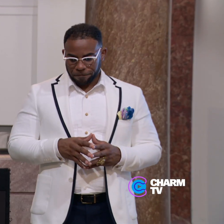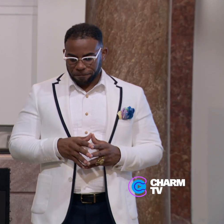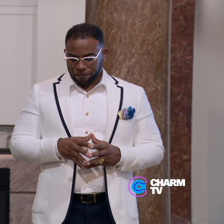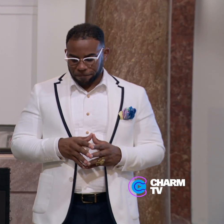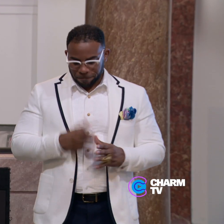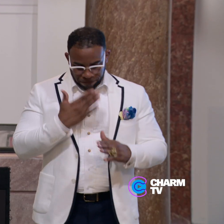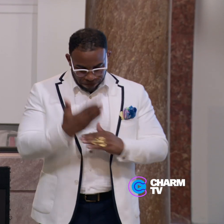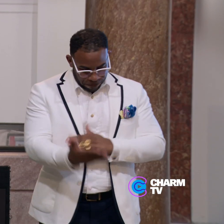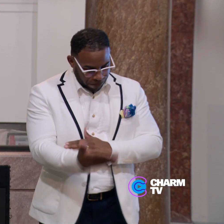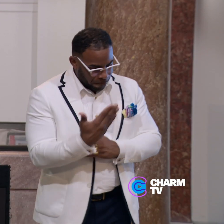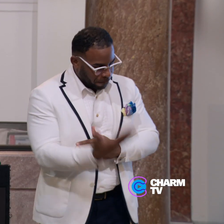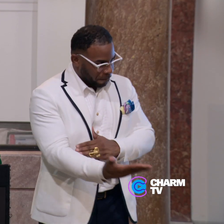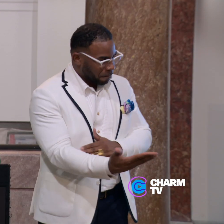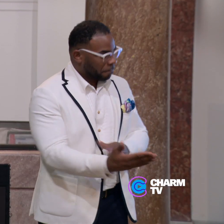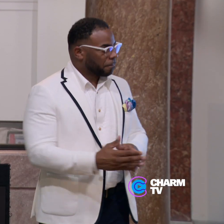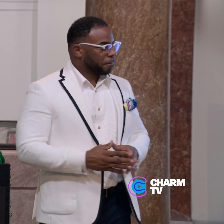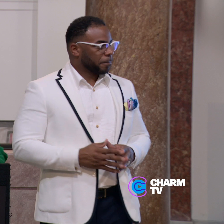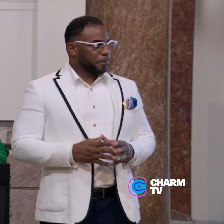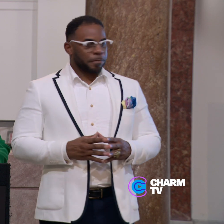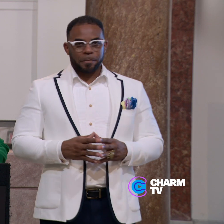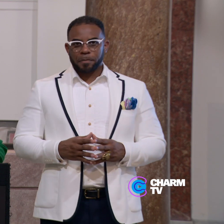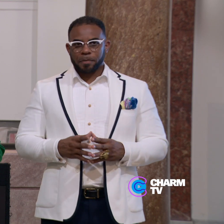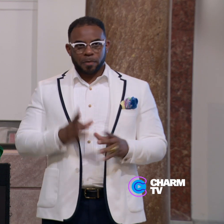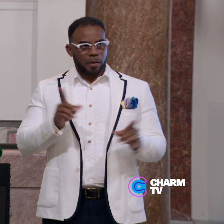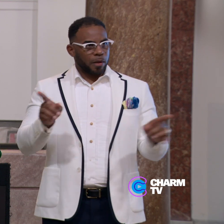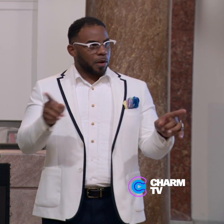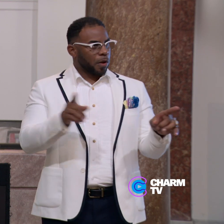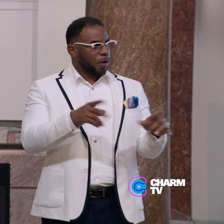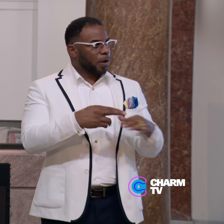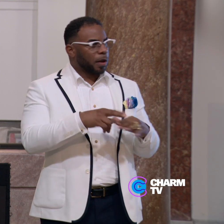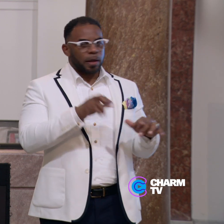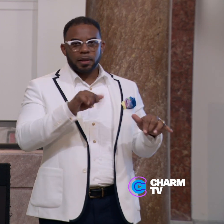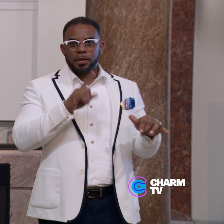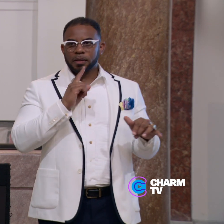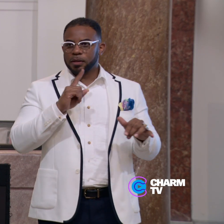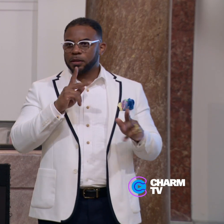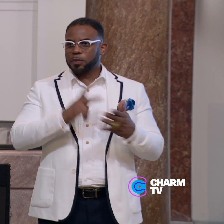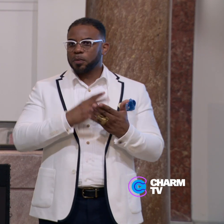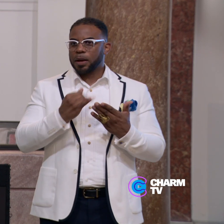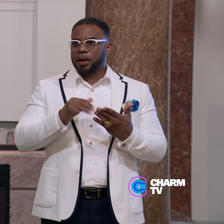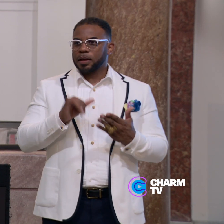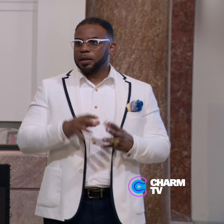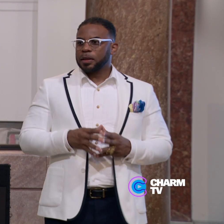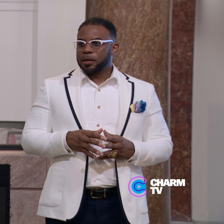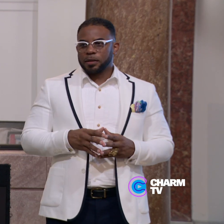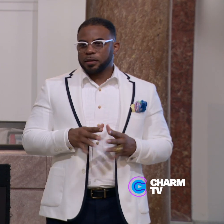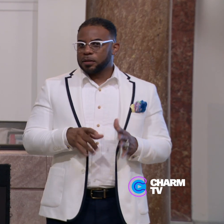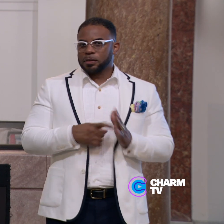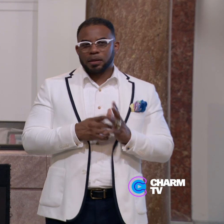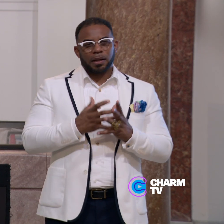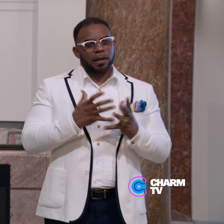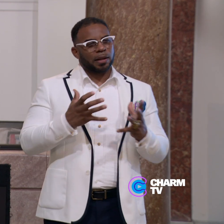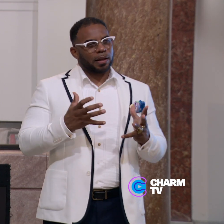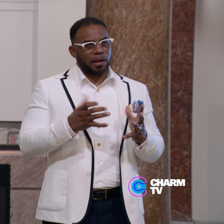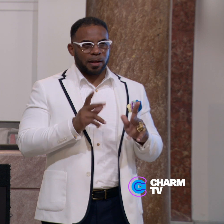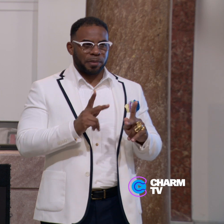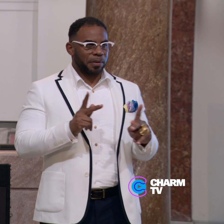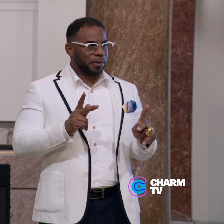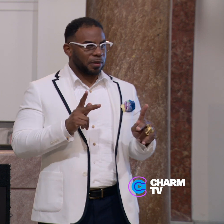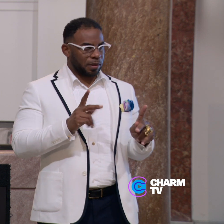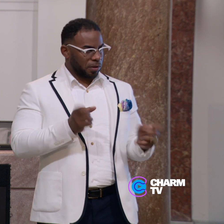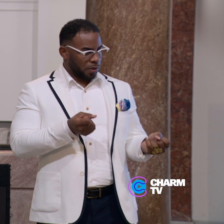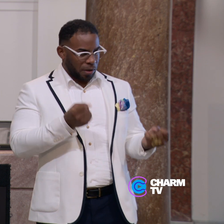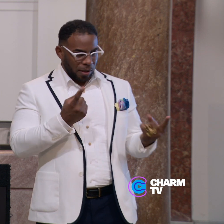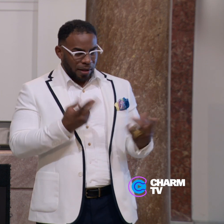Good morning, good morning. As you all have heard, this is a project that took a lot of folks in order to